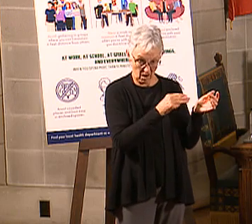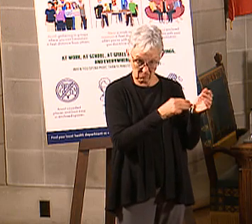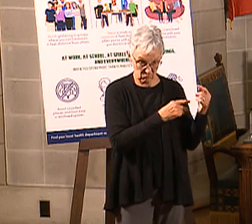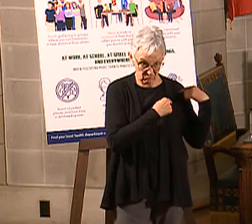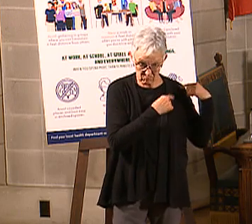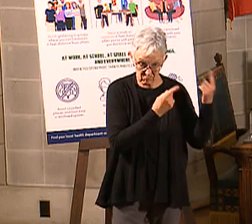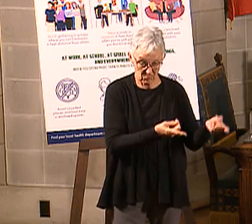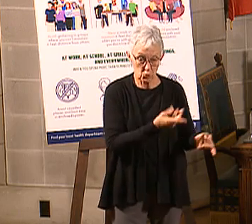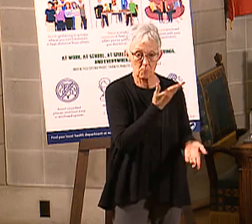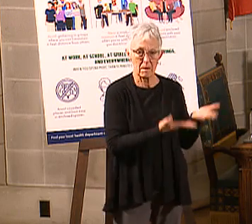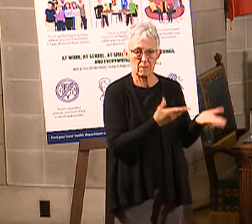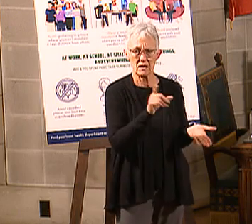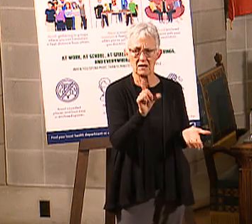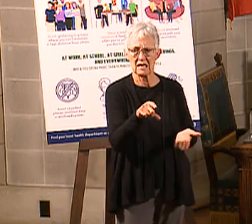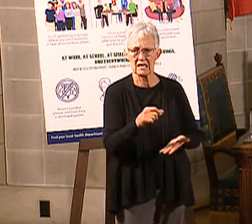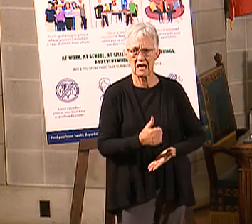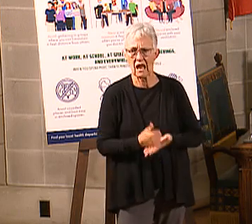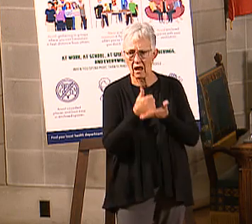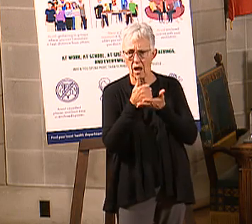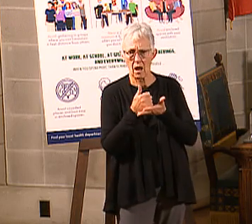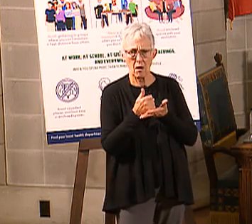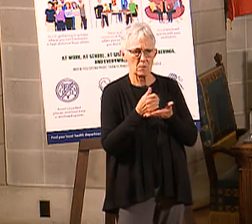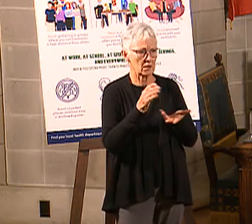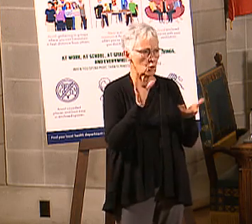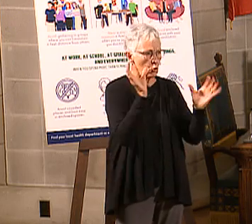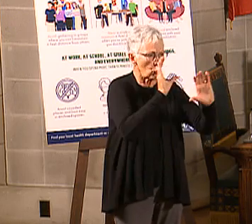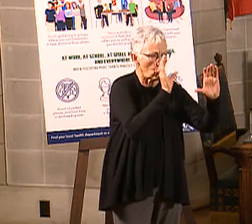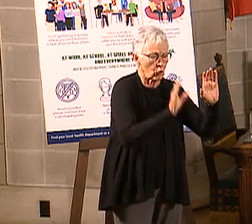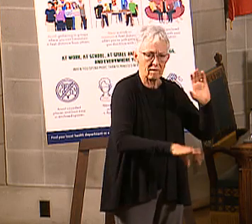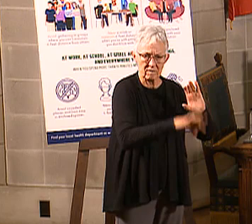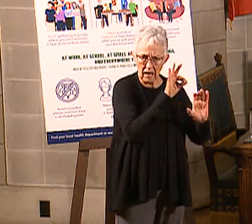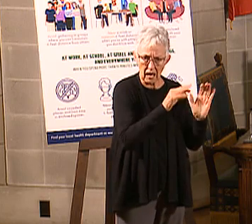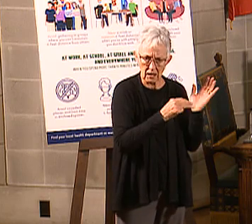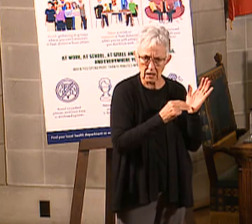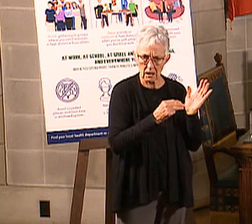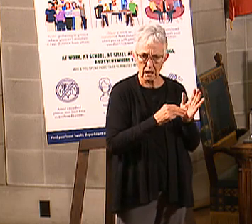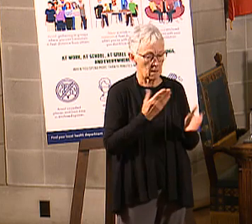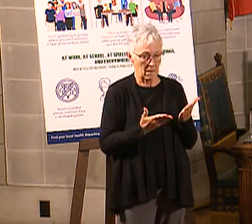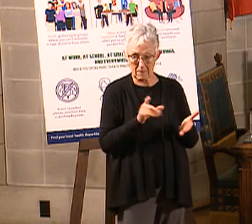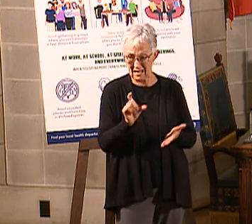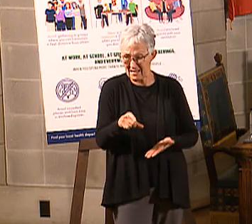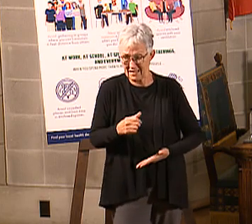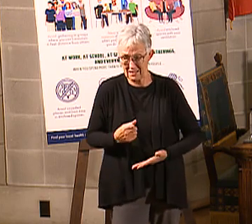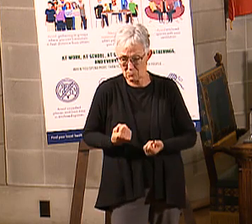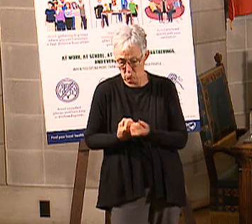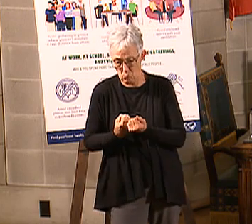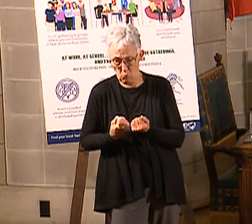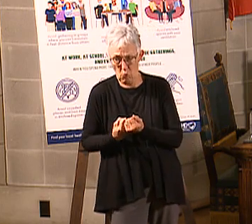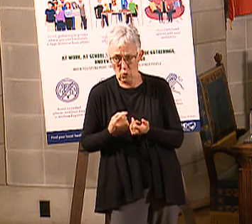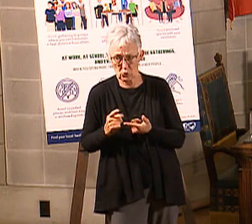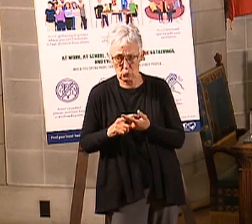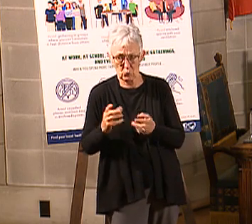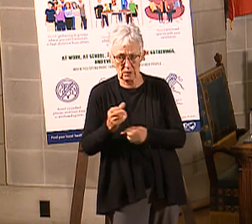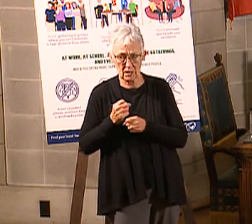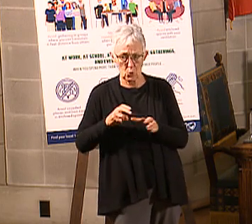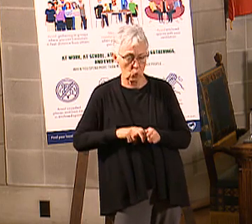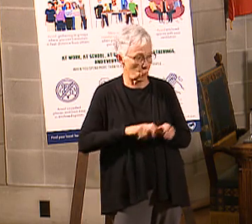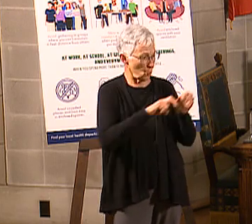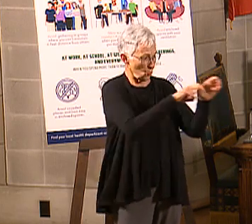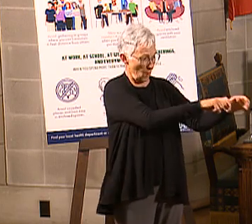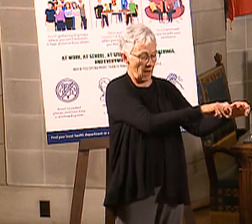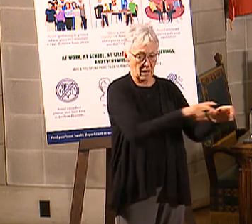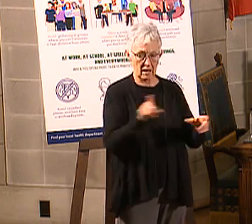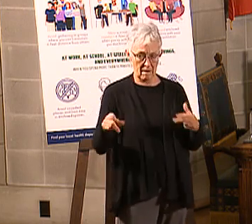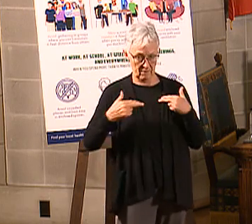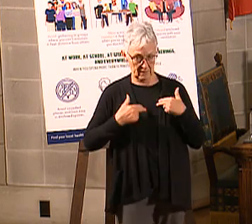you might need some assistance finding a doctor, maybe even getting a ride there. And the health plan does that. They help you with that if you